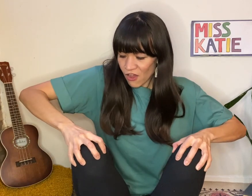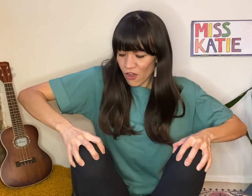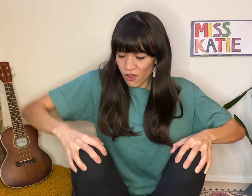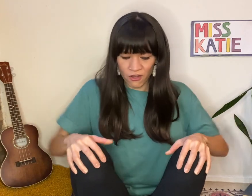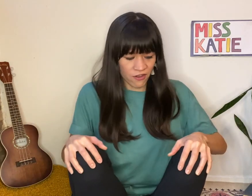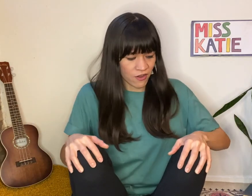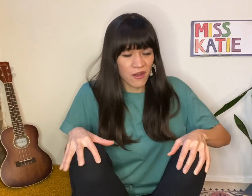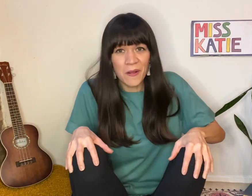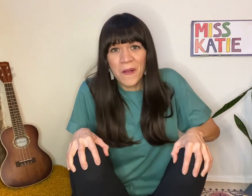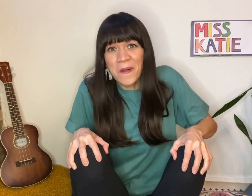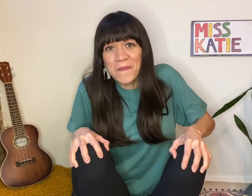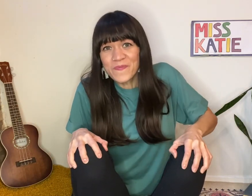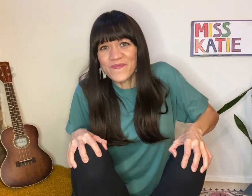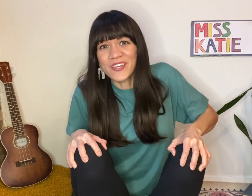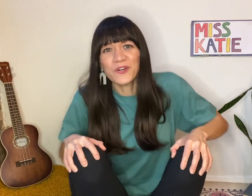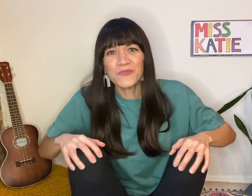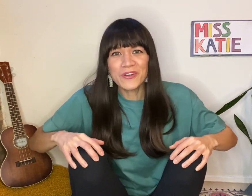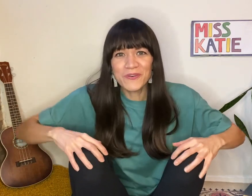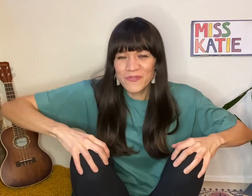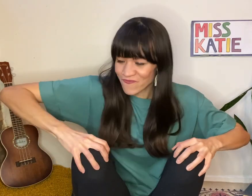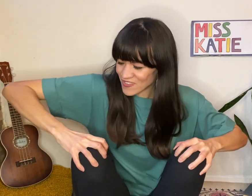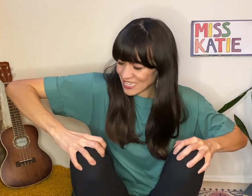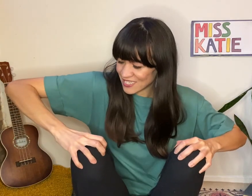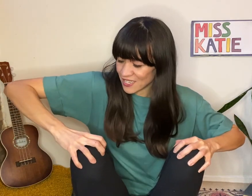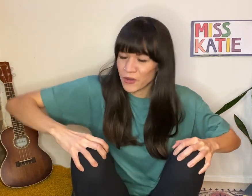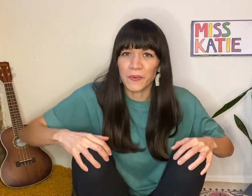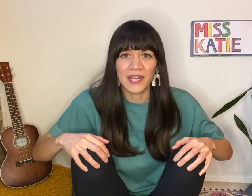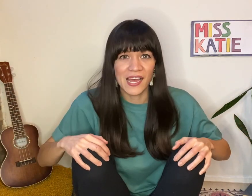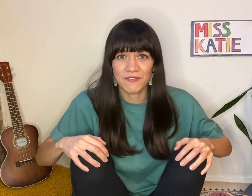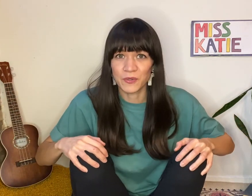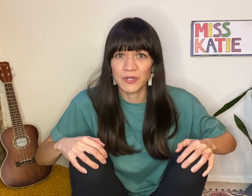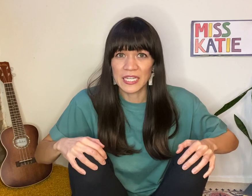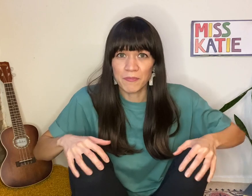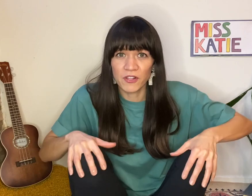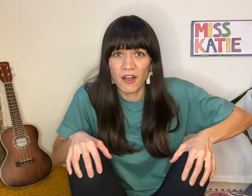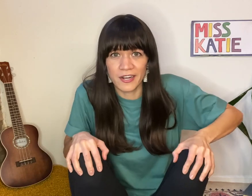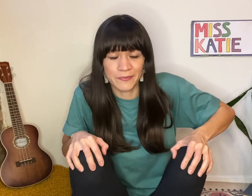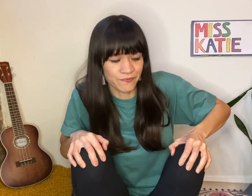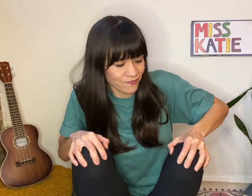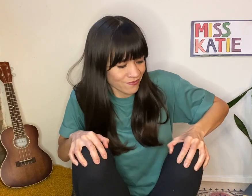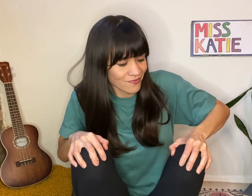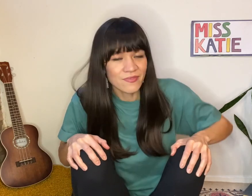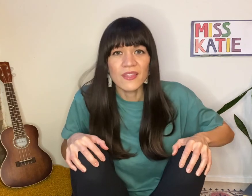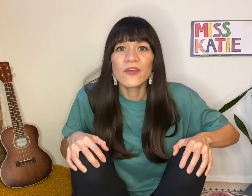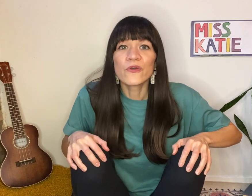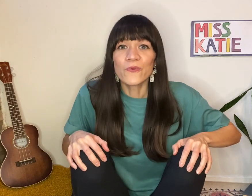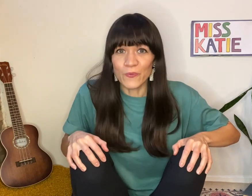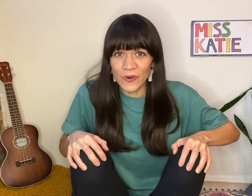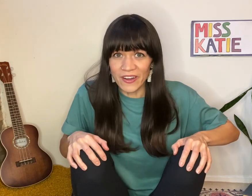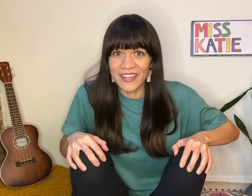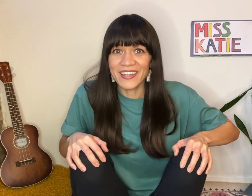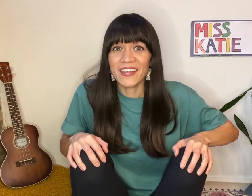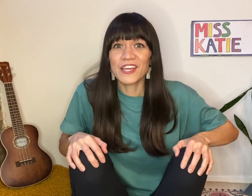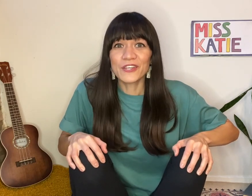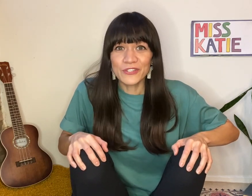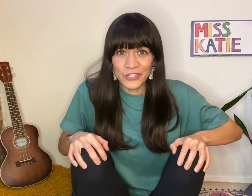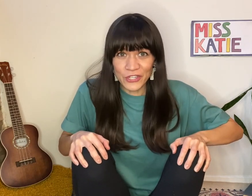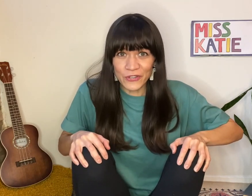Oh no! Okay, we're going to have to really pull hard. One, two,